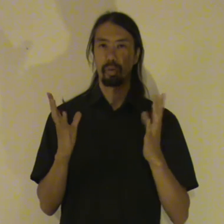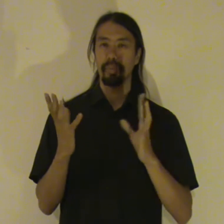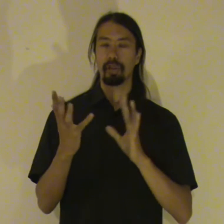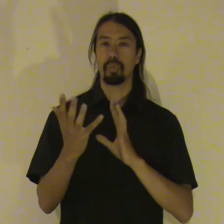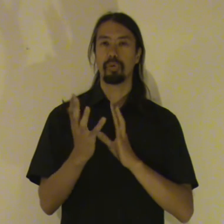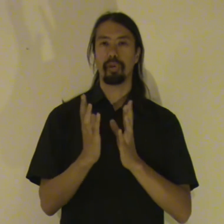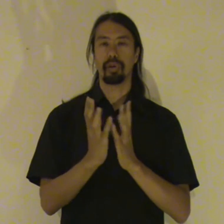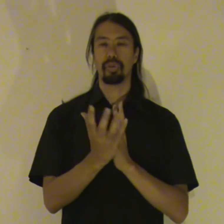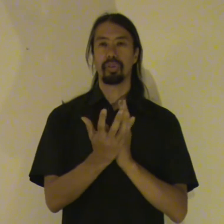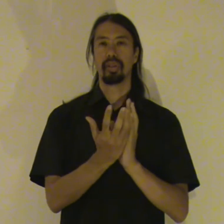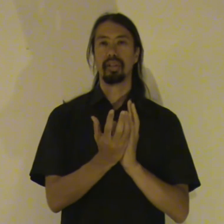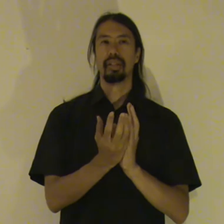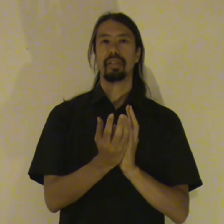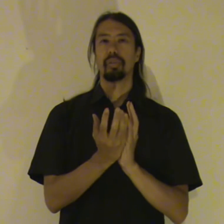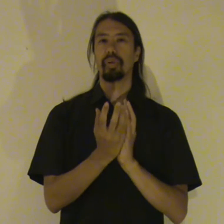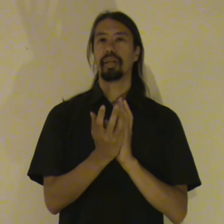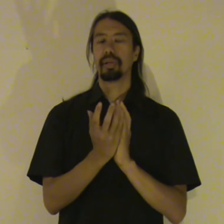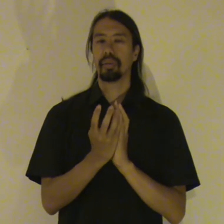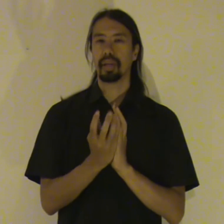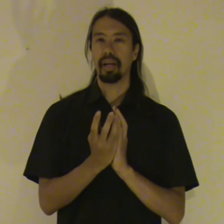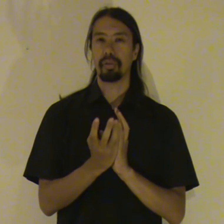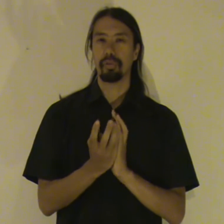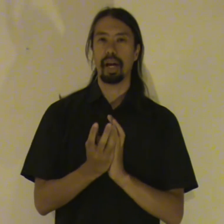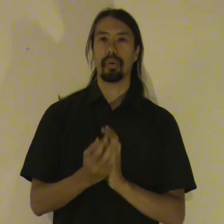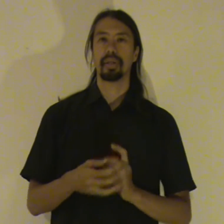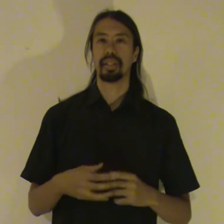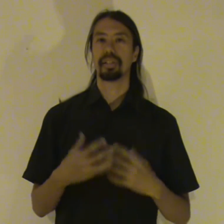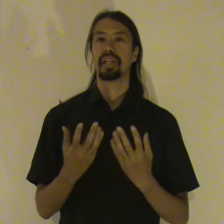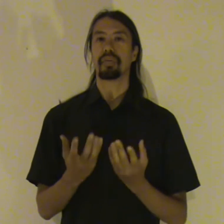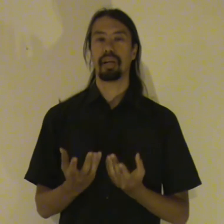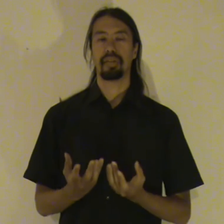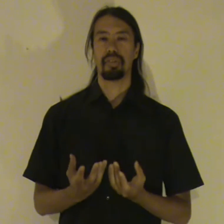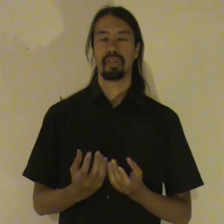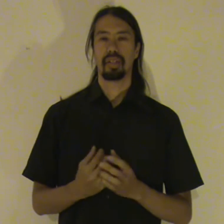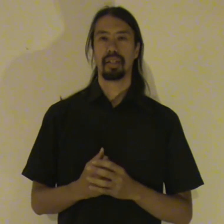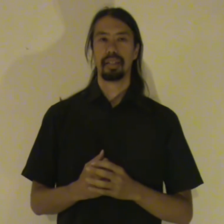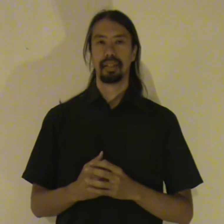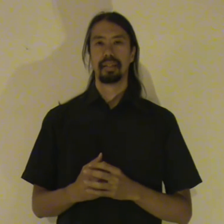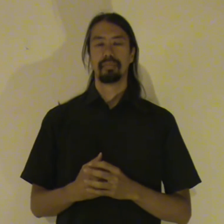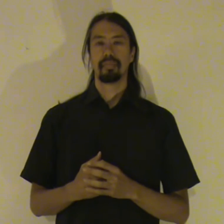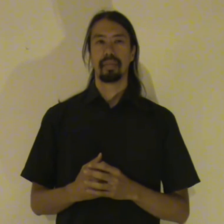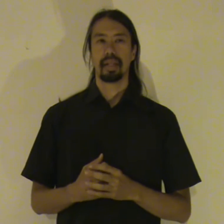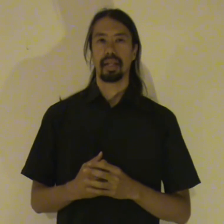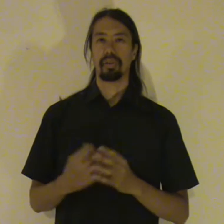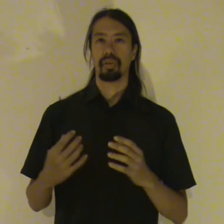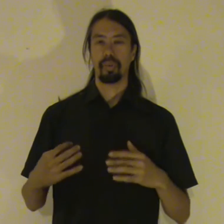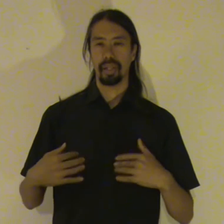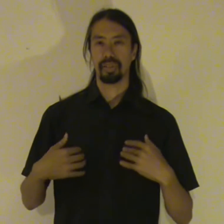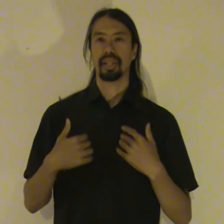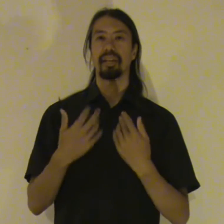to metamorphose. To really become the kind of flower that the chakra is. And then you're in a way just kick